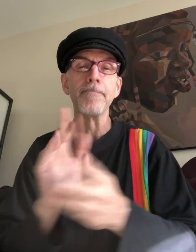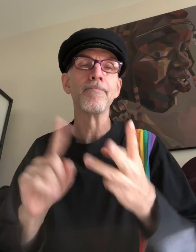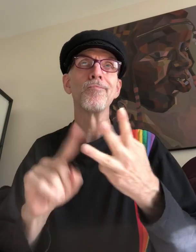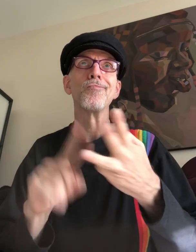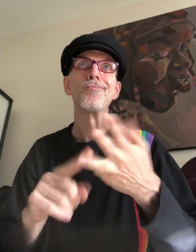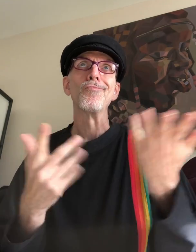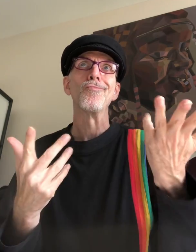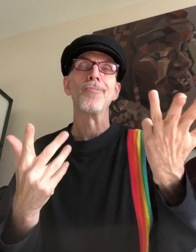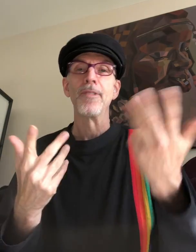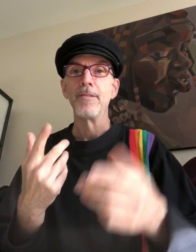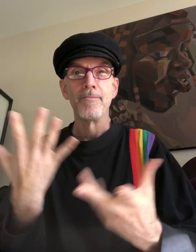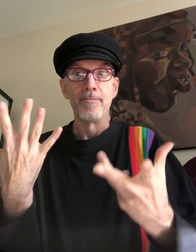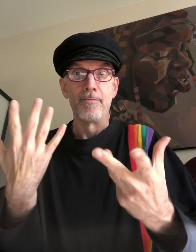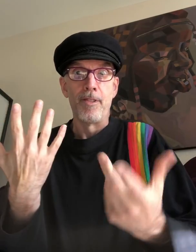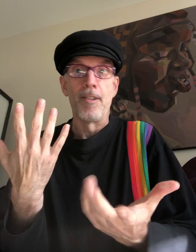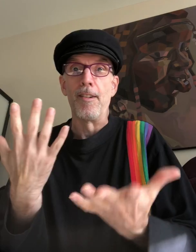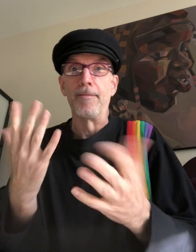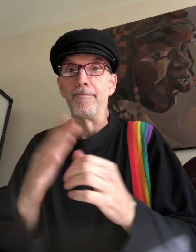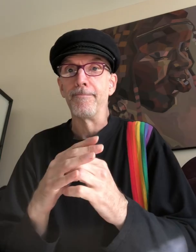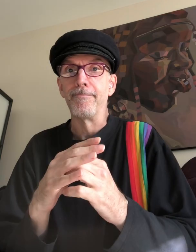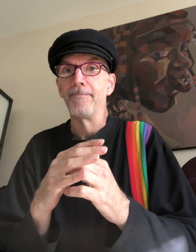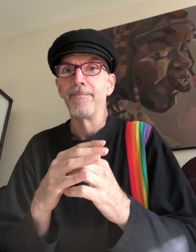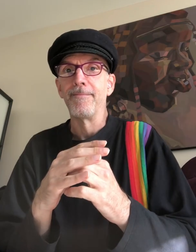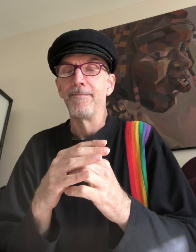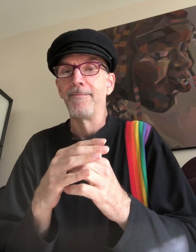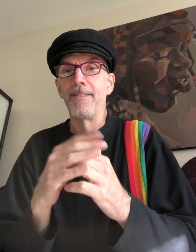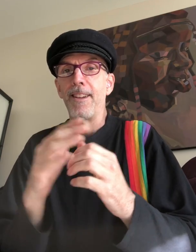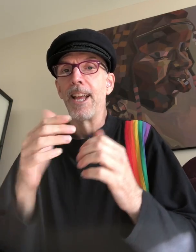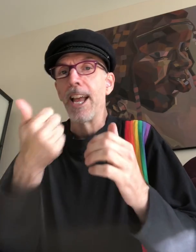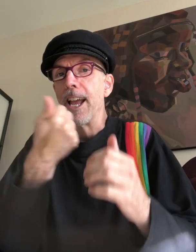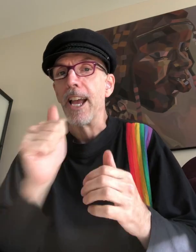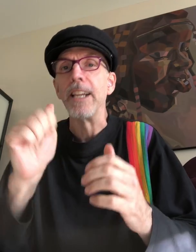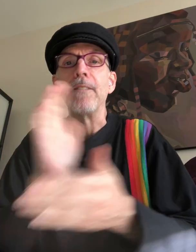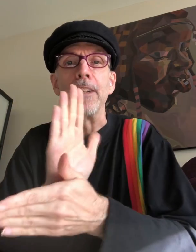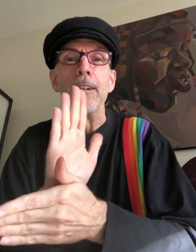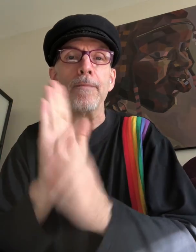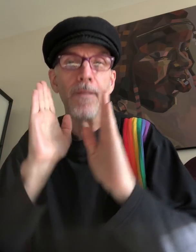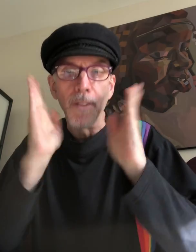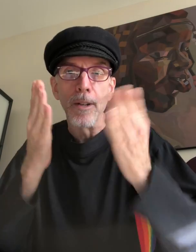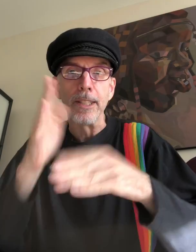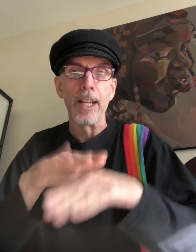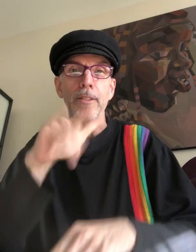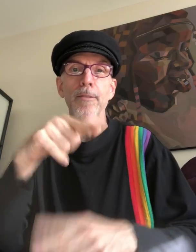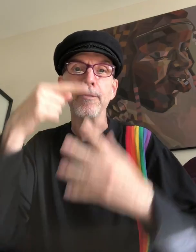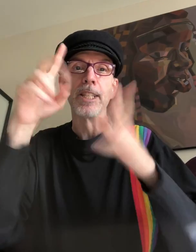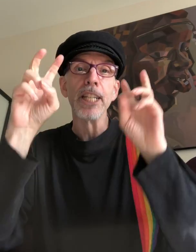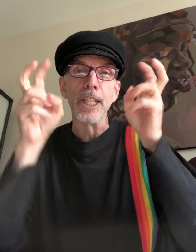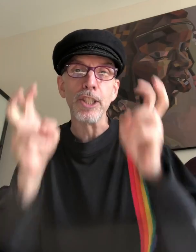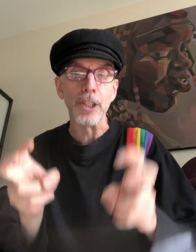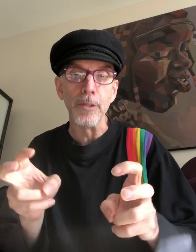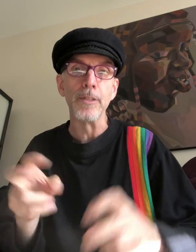any film focused on those issues.